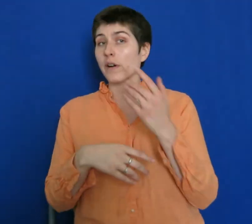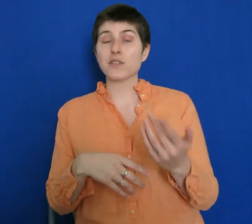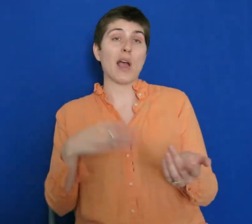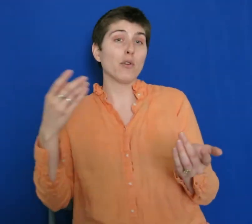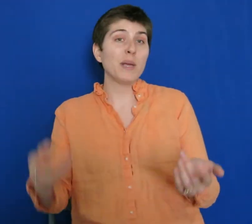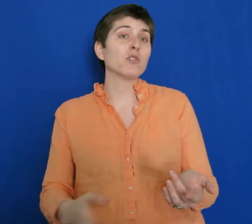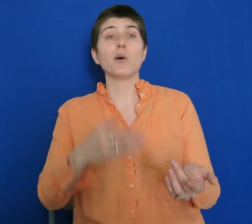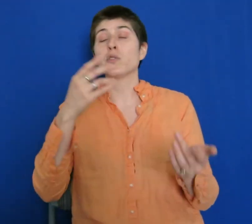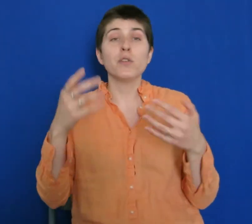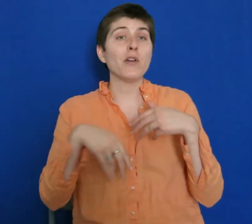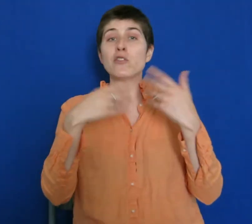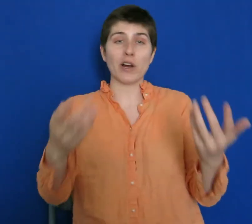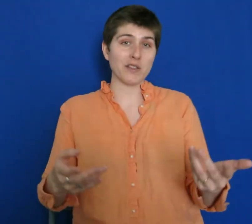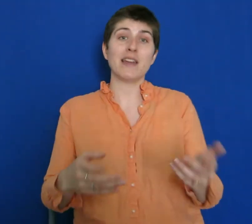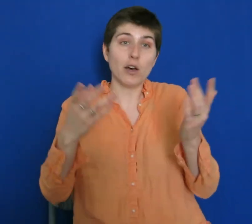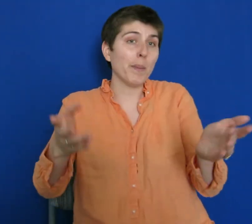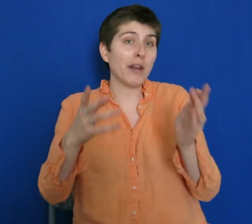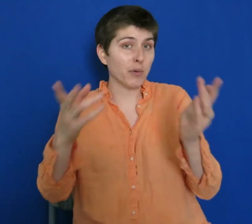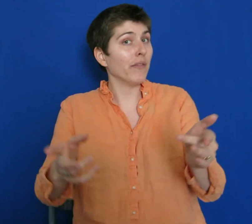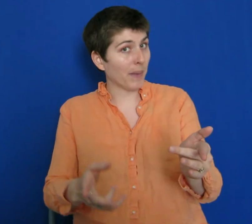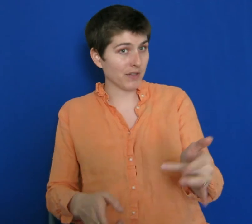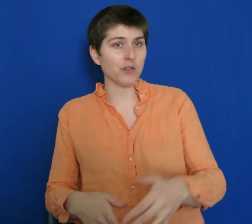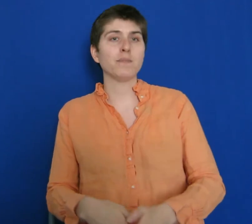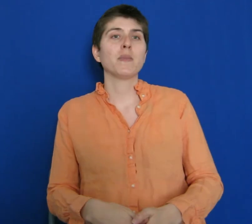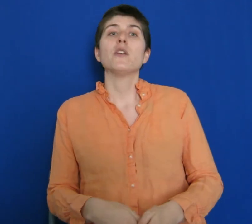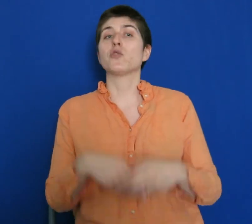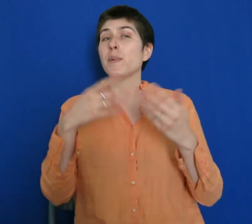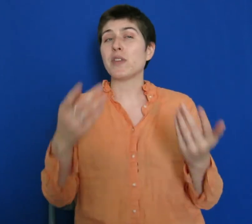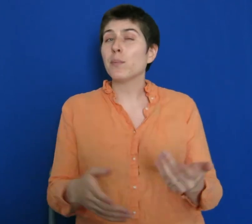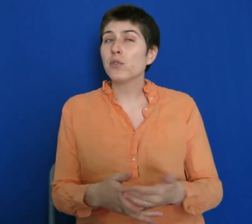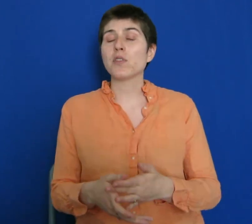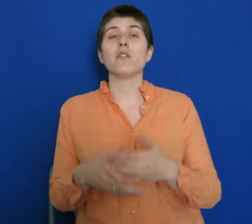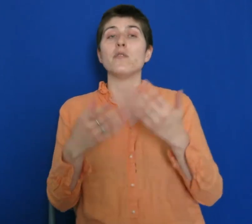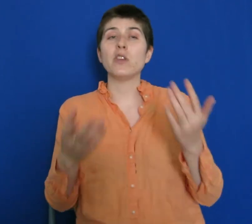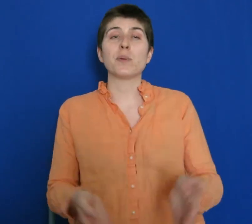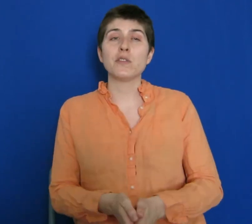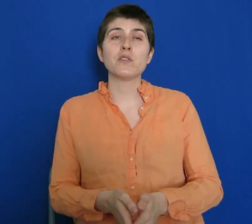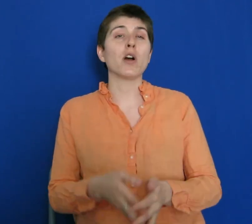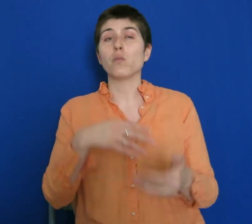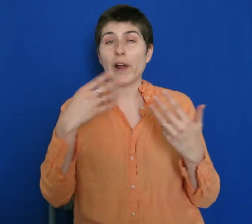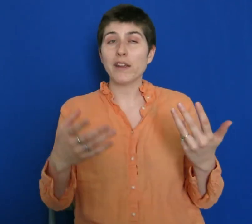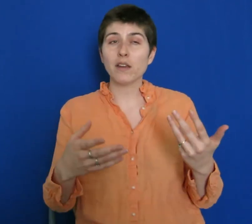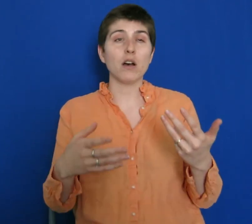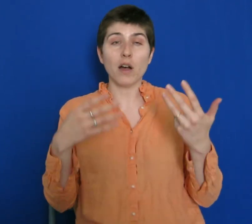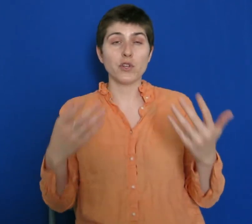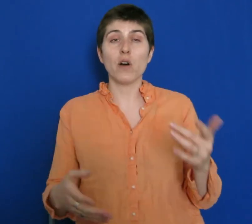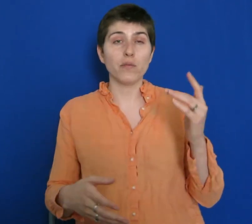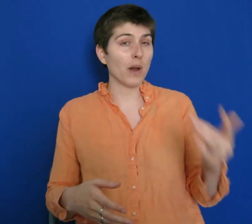scout for people's posts that you found interesting and tell them that in a private message. So some examples of these places are Reddit, often called the front